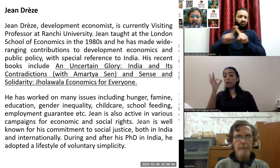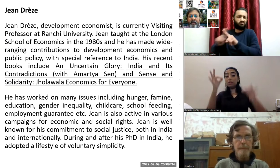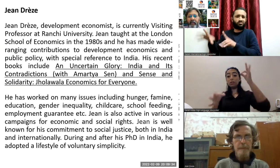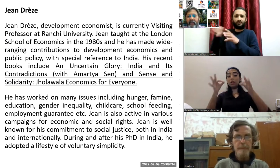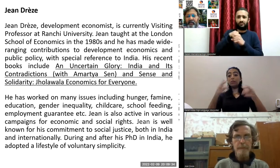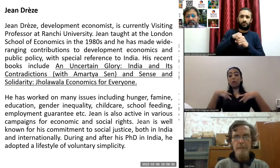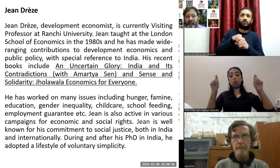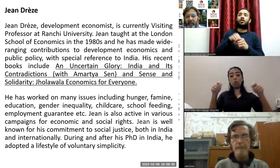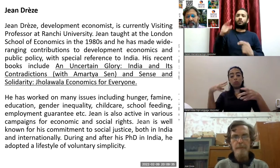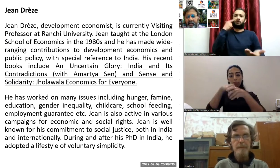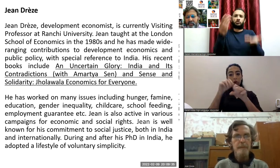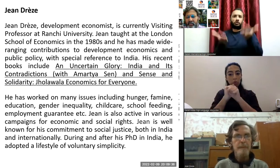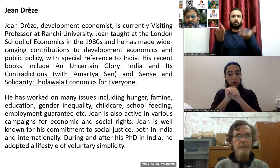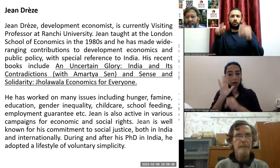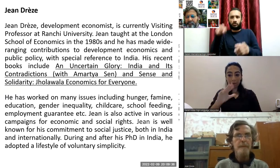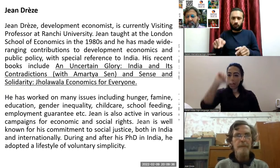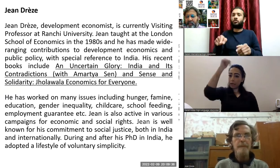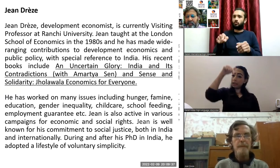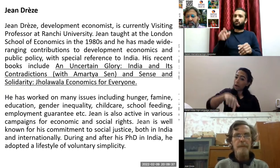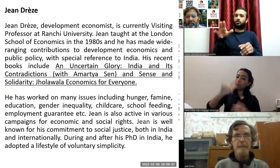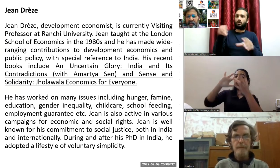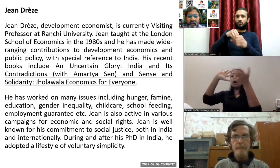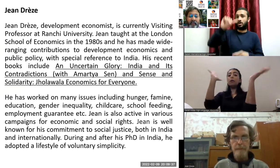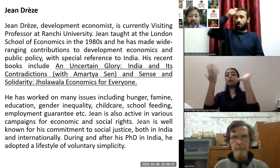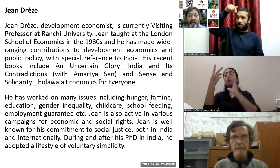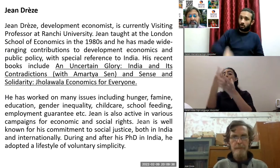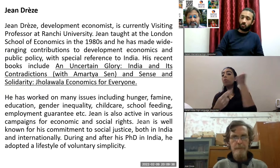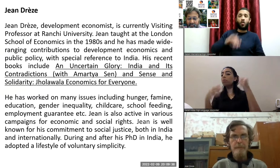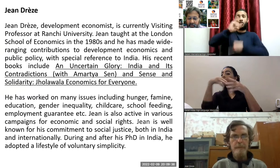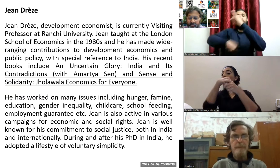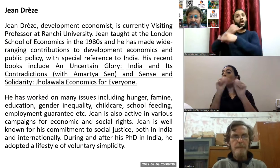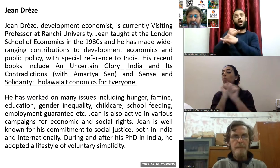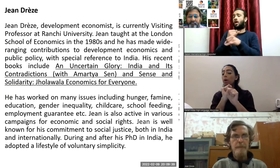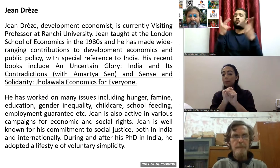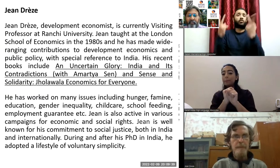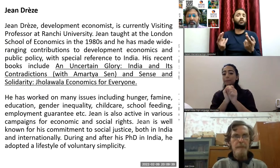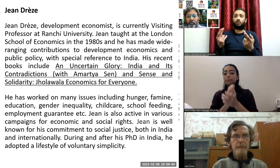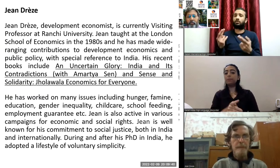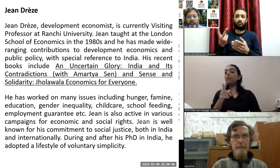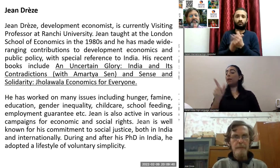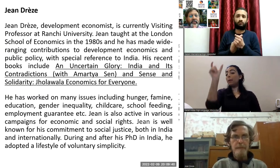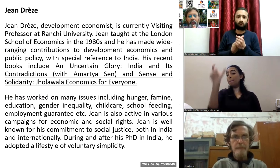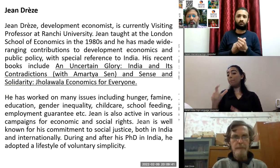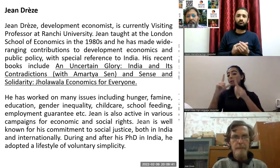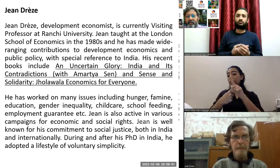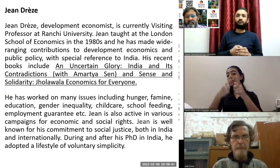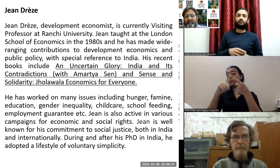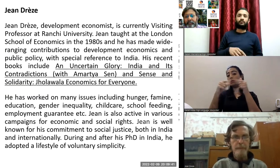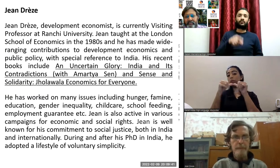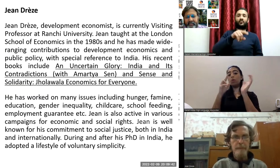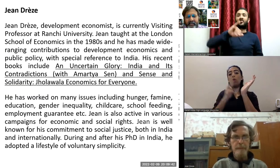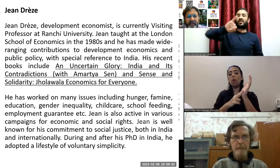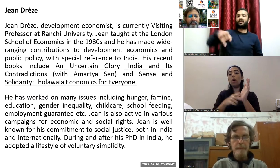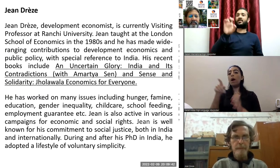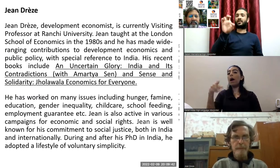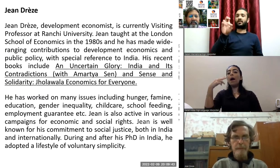in india and internationally he is someone who is known for his